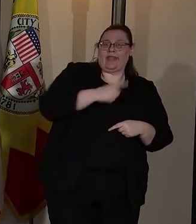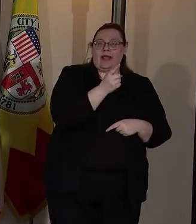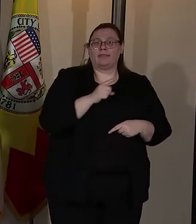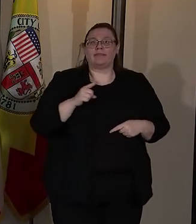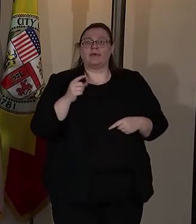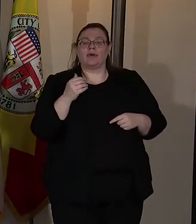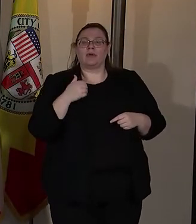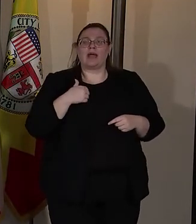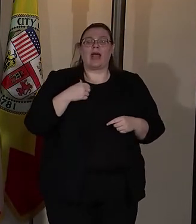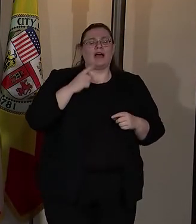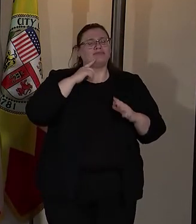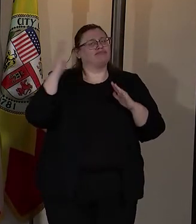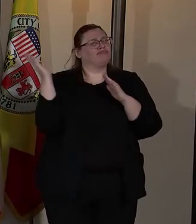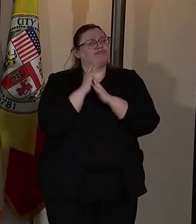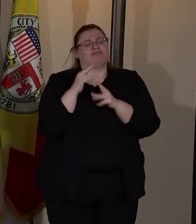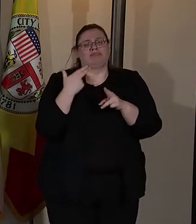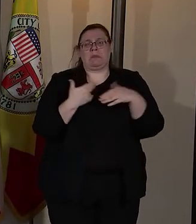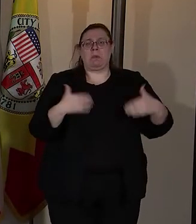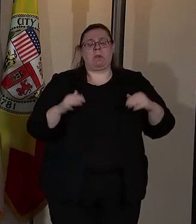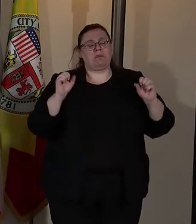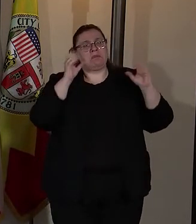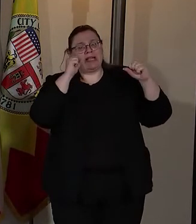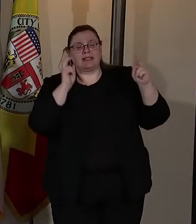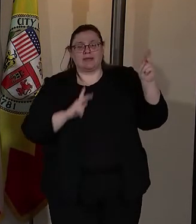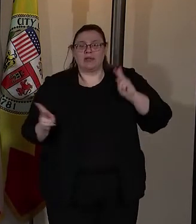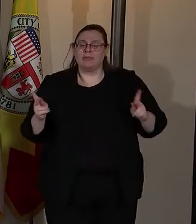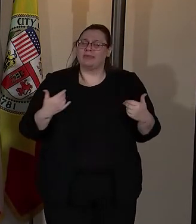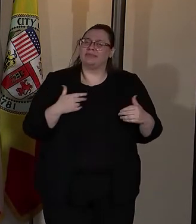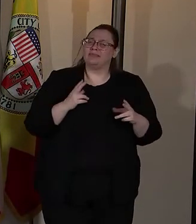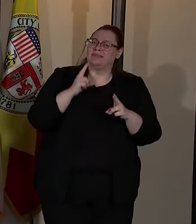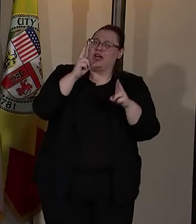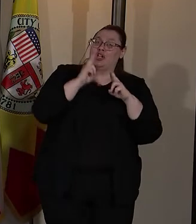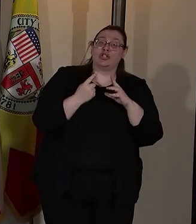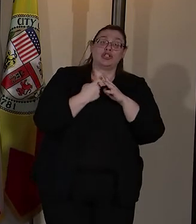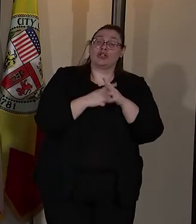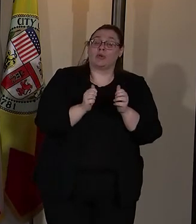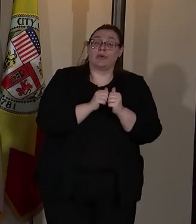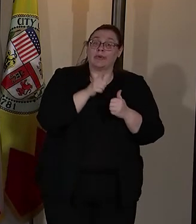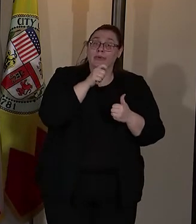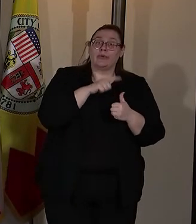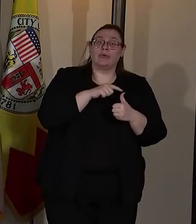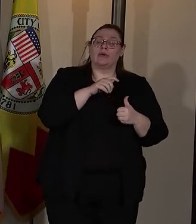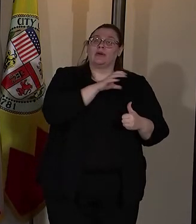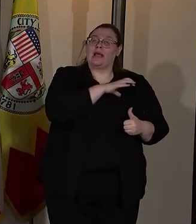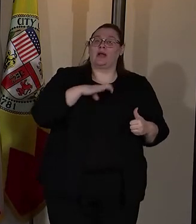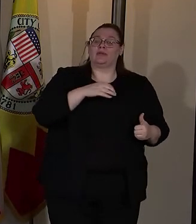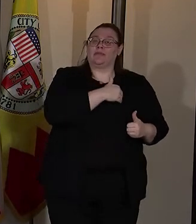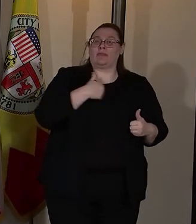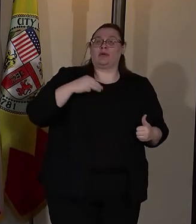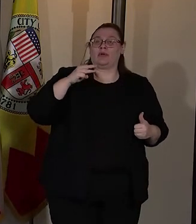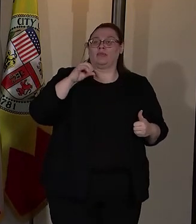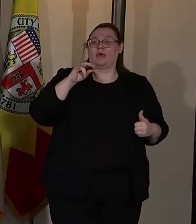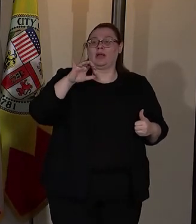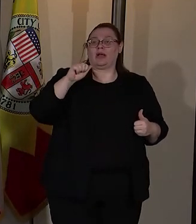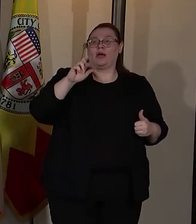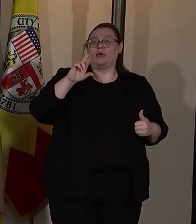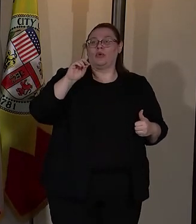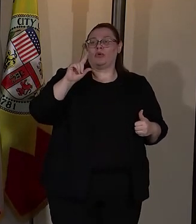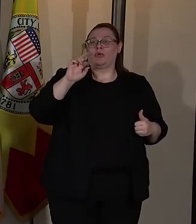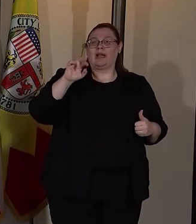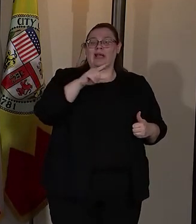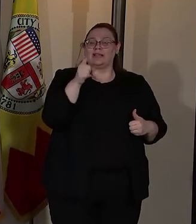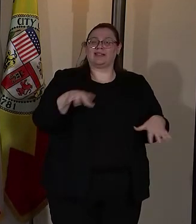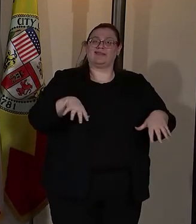marquee group but we're so pleased to first start with council member Monica Rodriguez who chairs our public safety